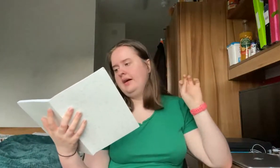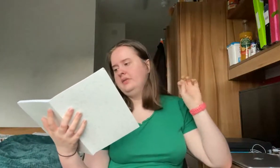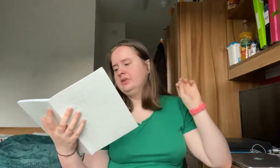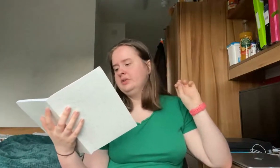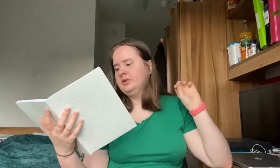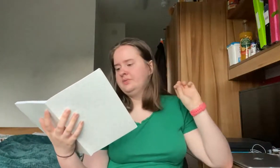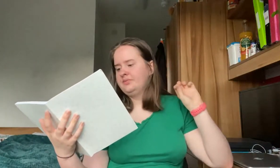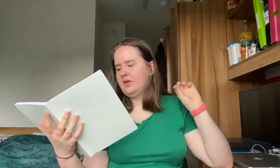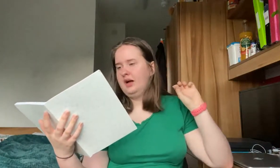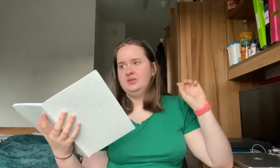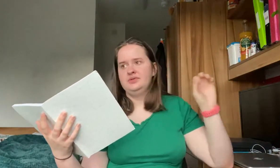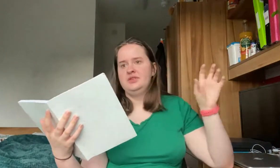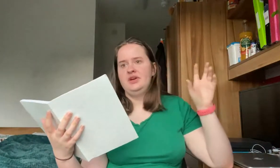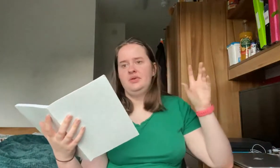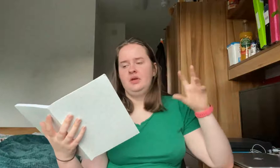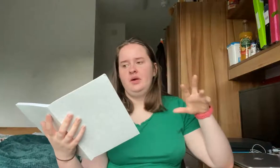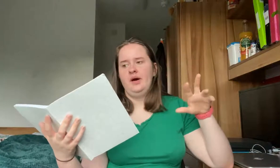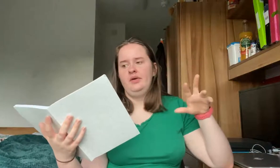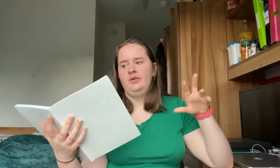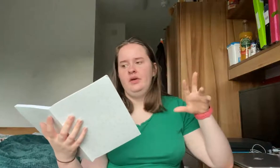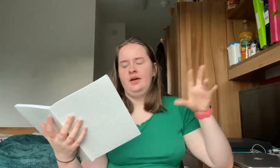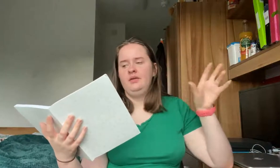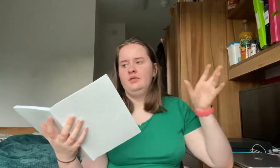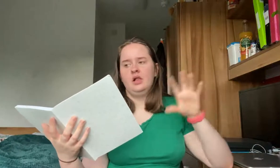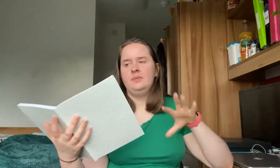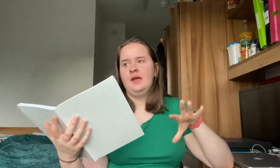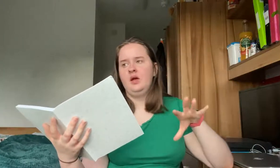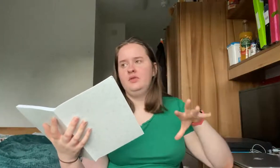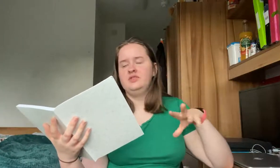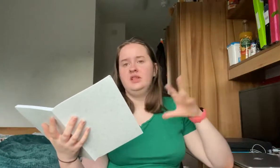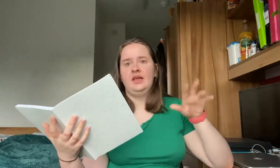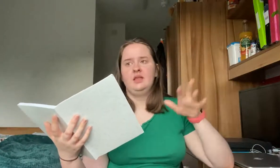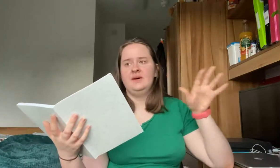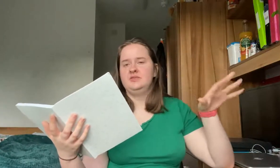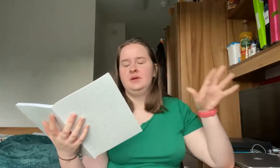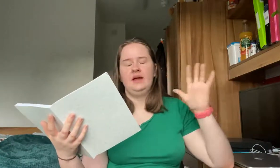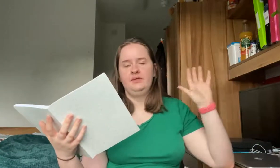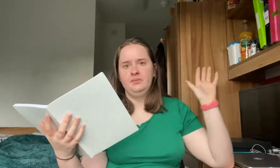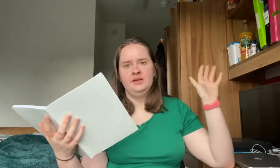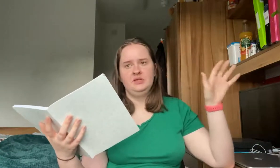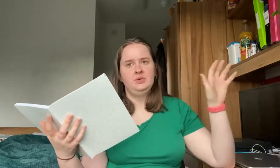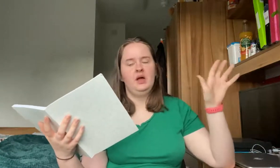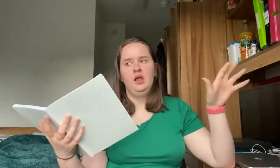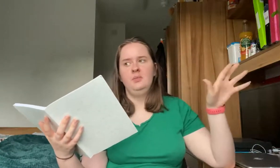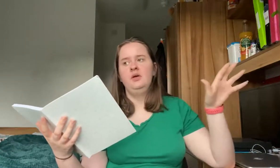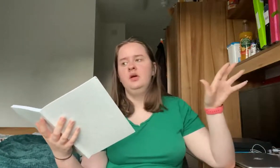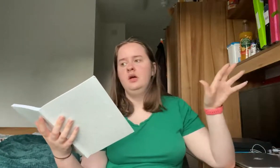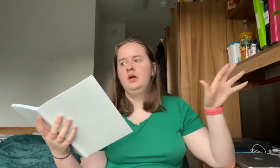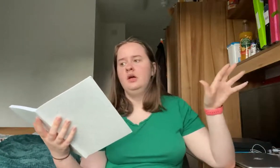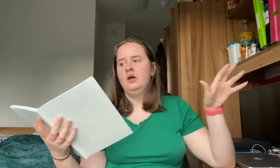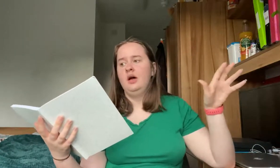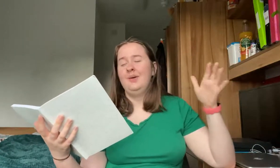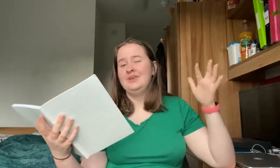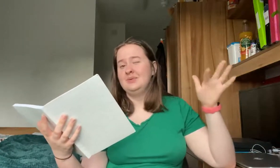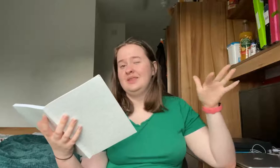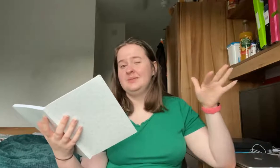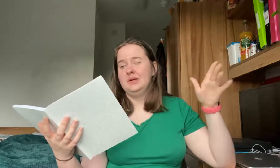I also don't go out clubbing often like in the past week I haven't been to a club I went to Wetherspoons